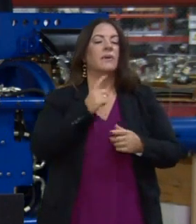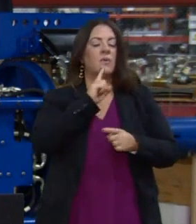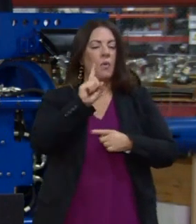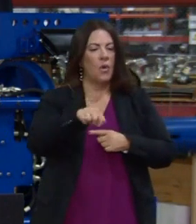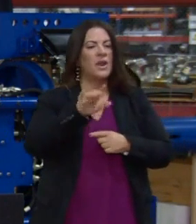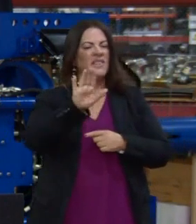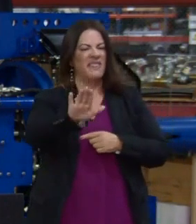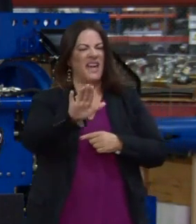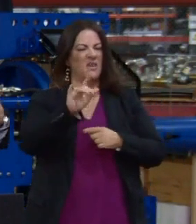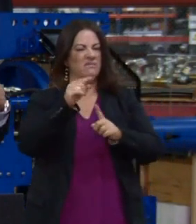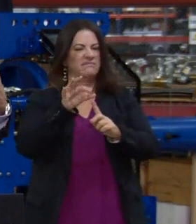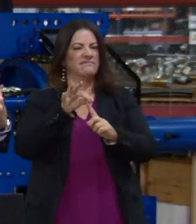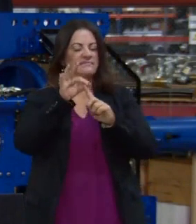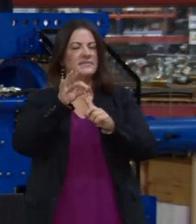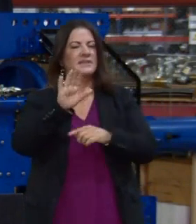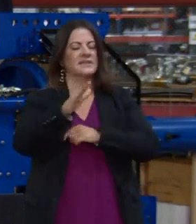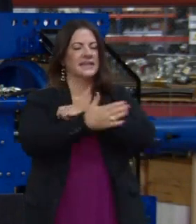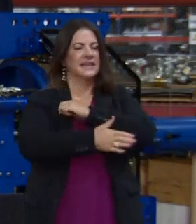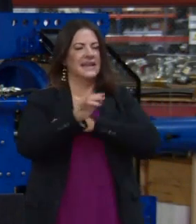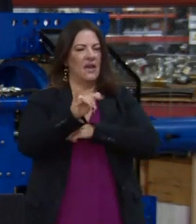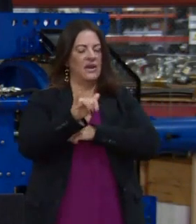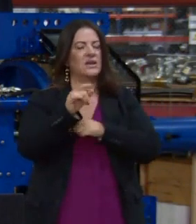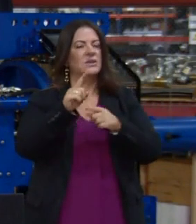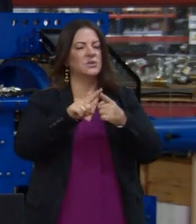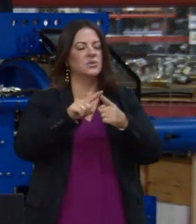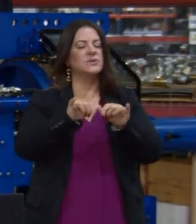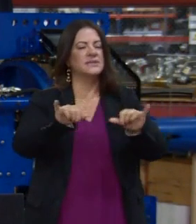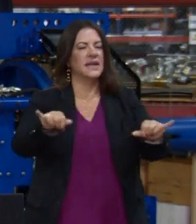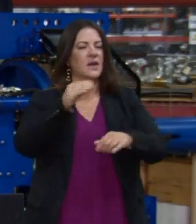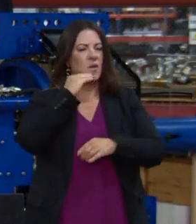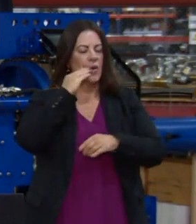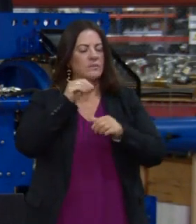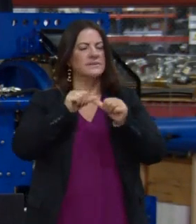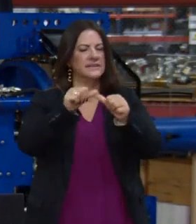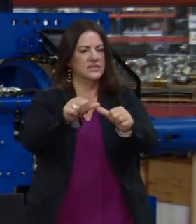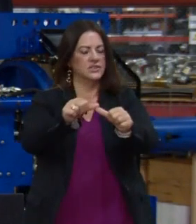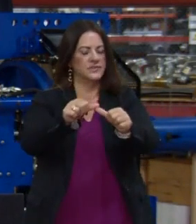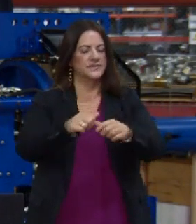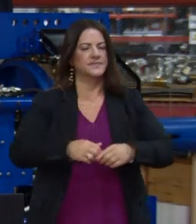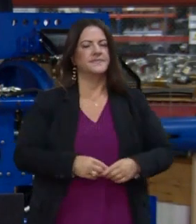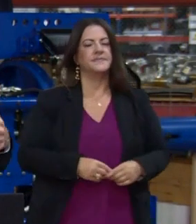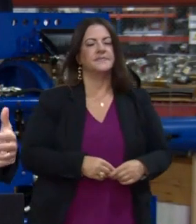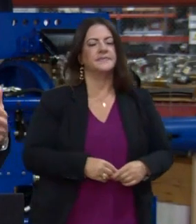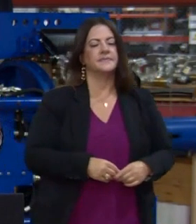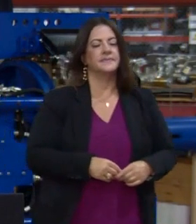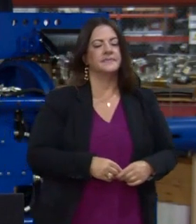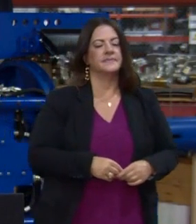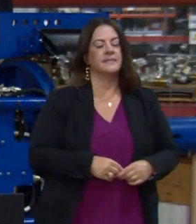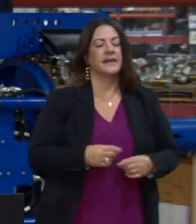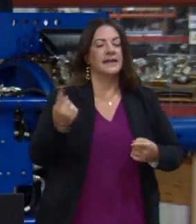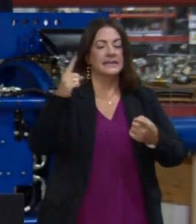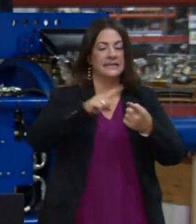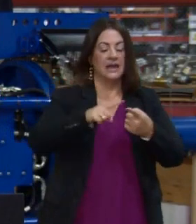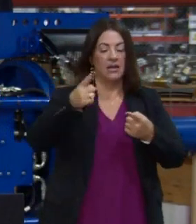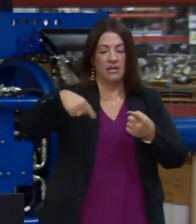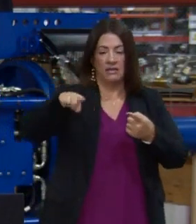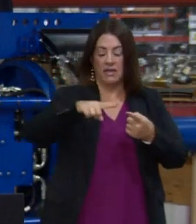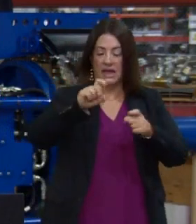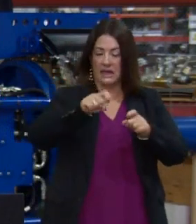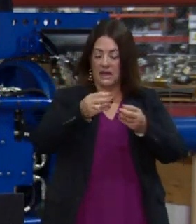order, but they will move at their discretion. If they are not able to come to some consensus,